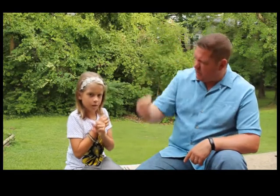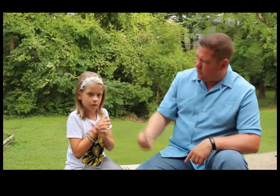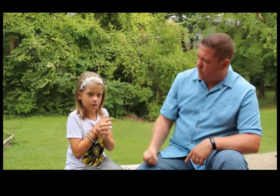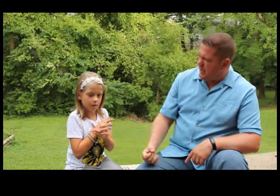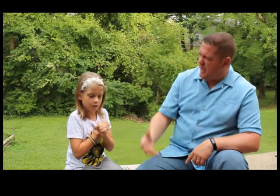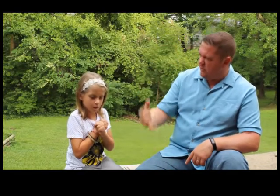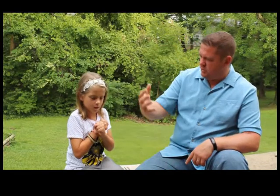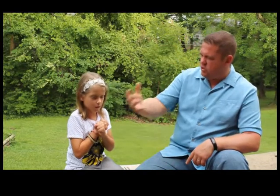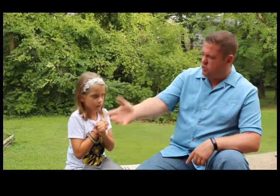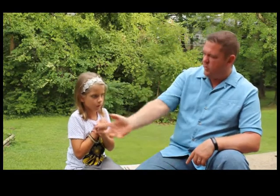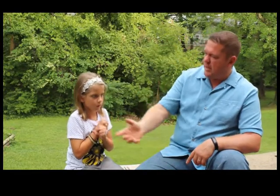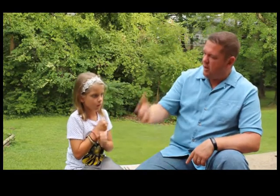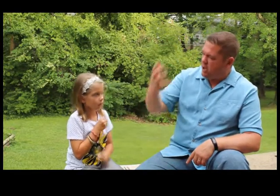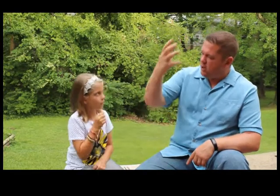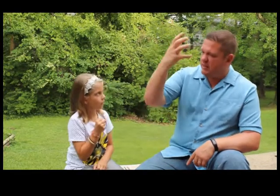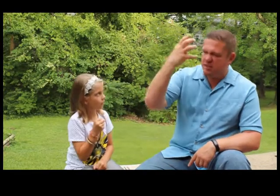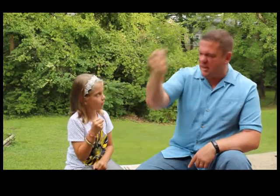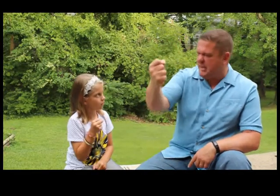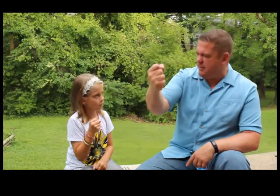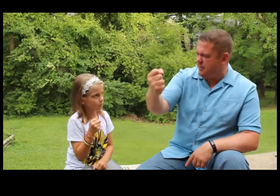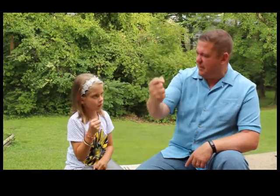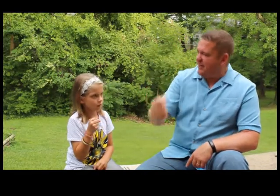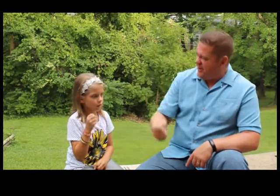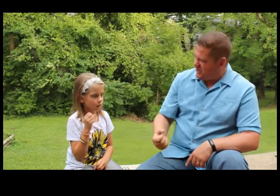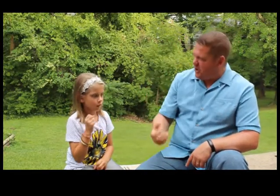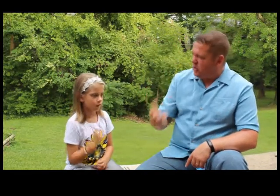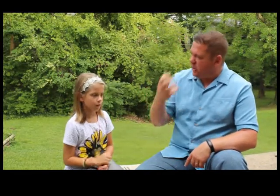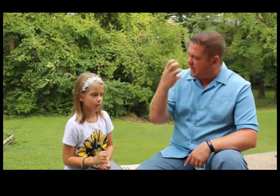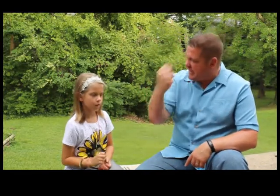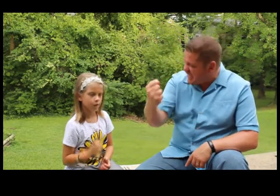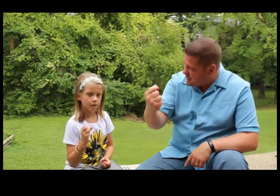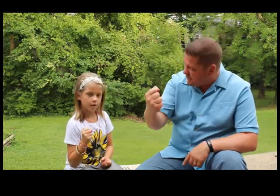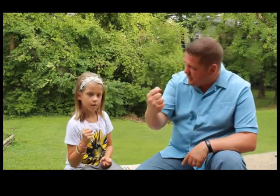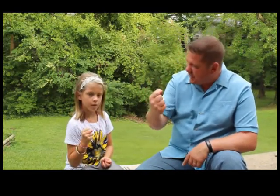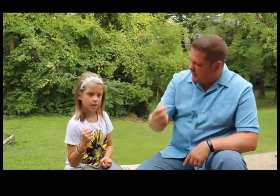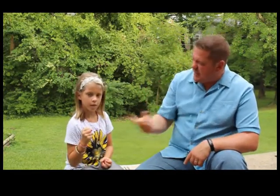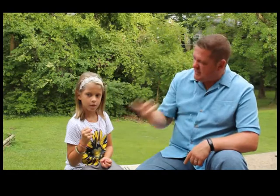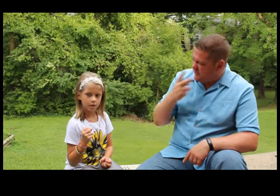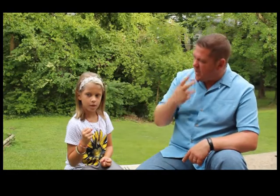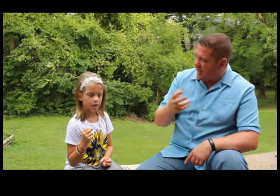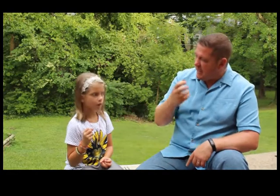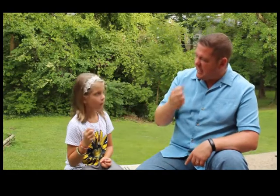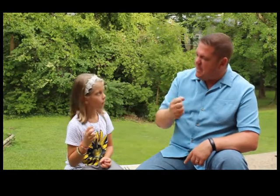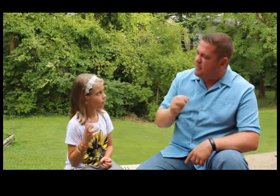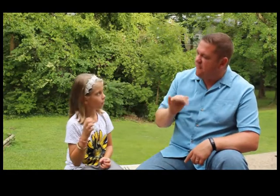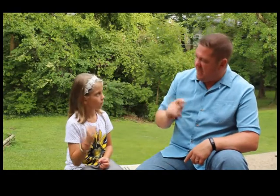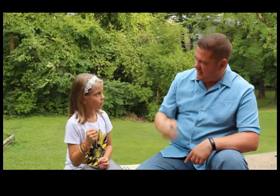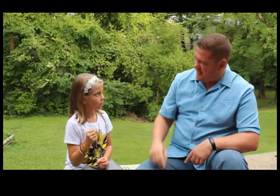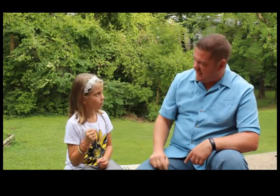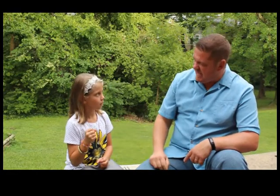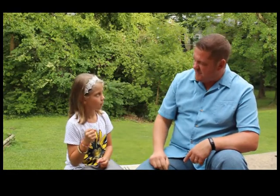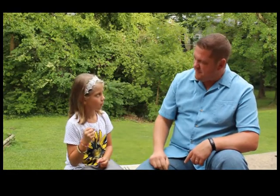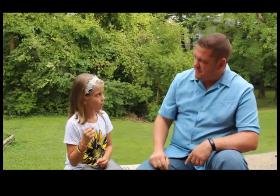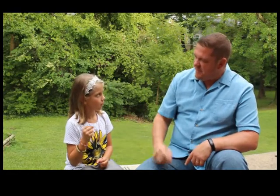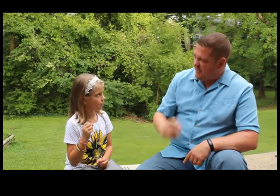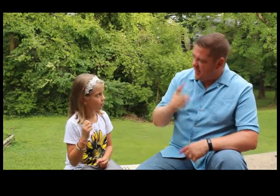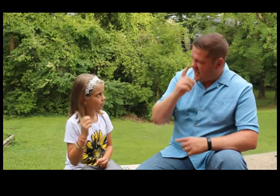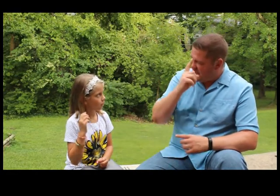to it. One hand. Just use your one hand. Like this. Keep. There you go. You're going to keep. Now, let's see if you've got to keep the faith. Keep. The.